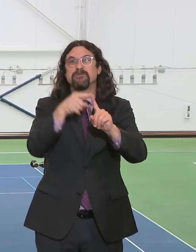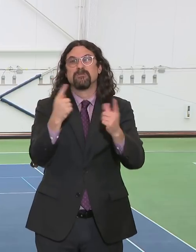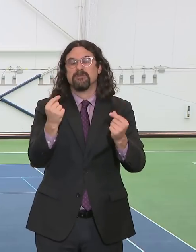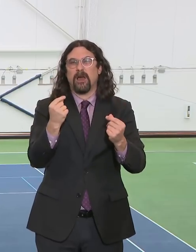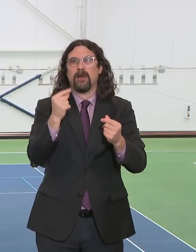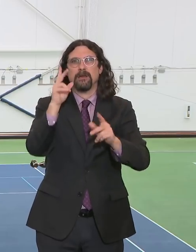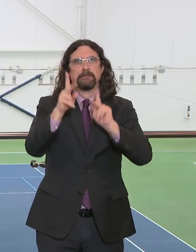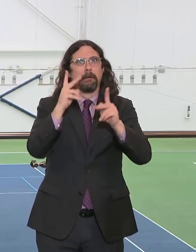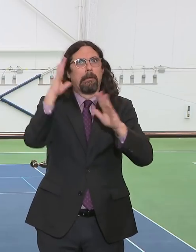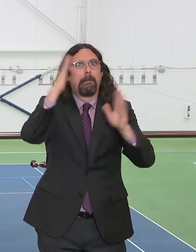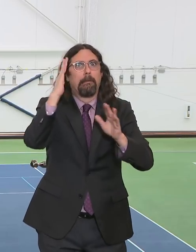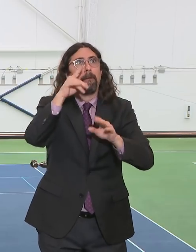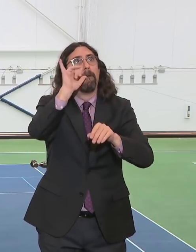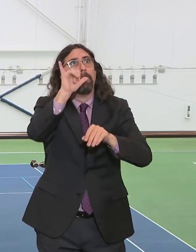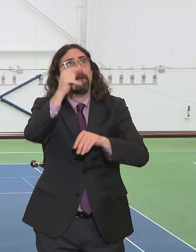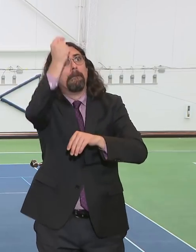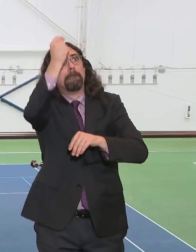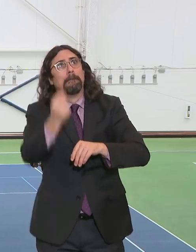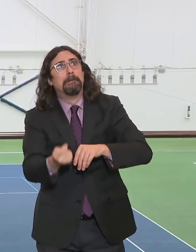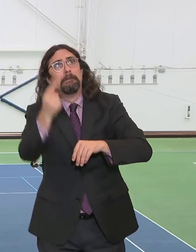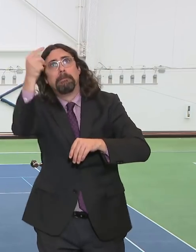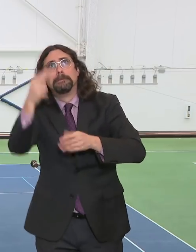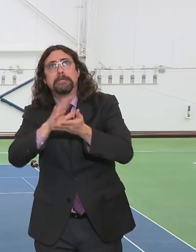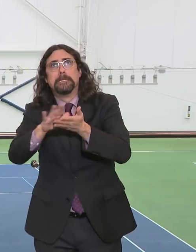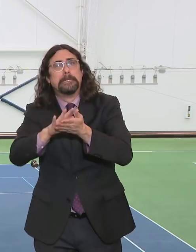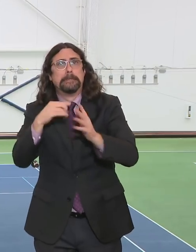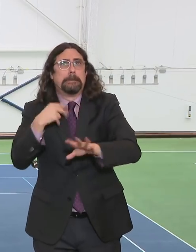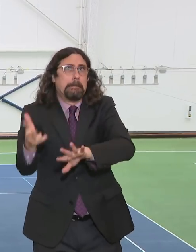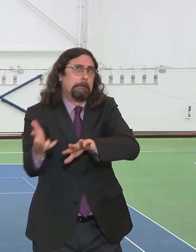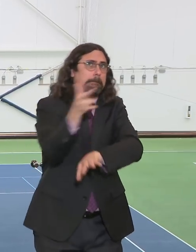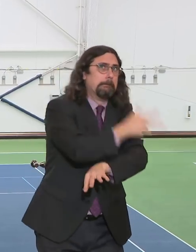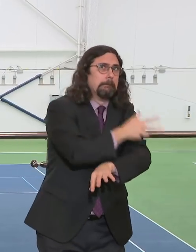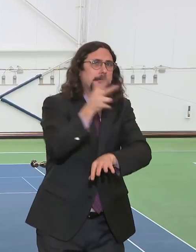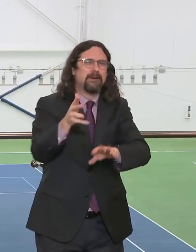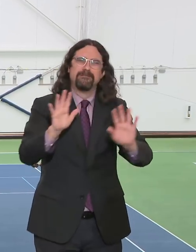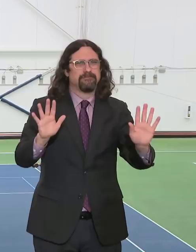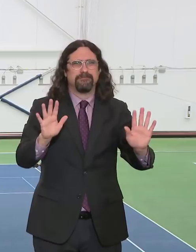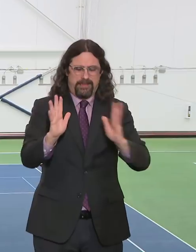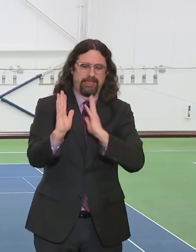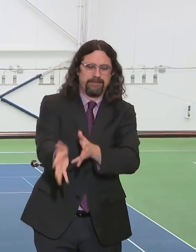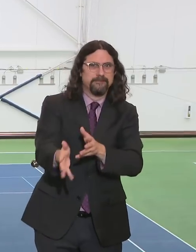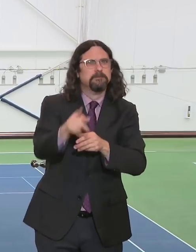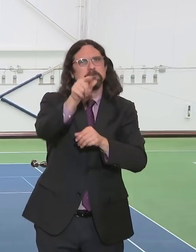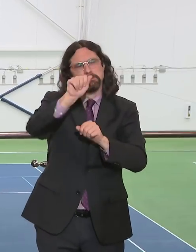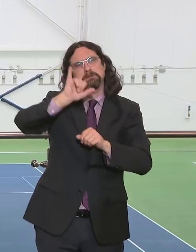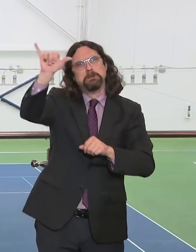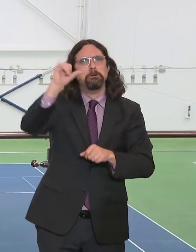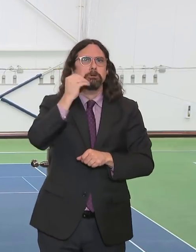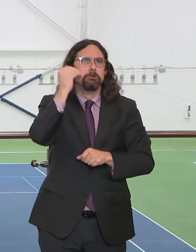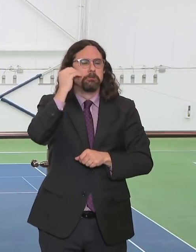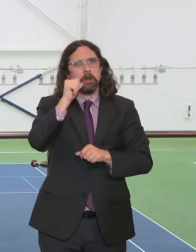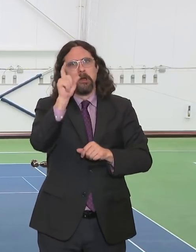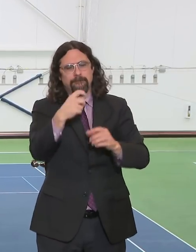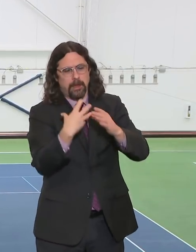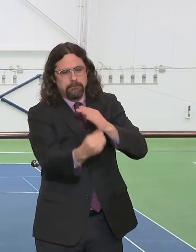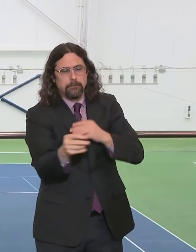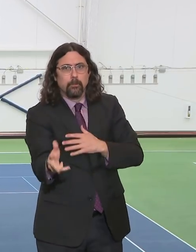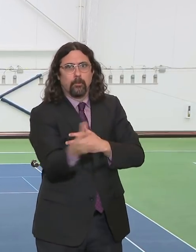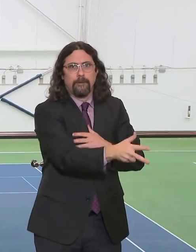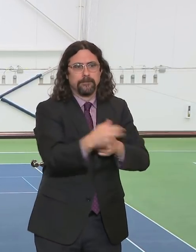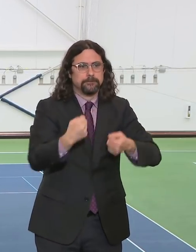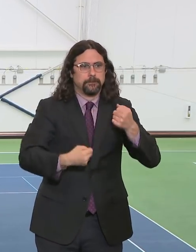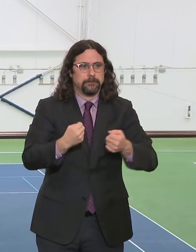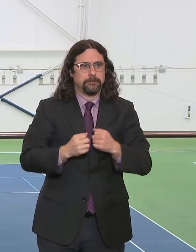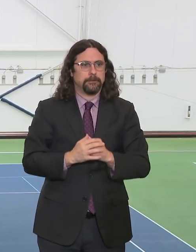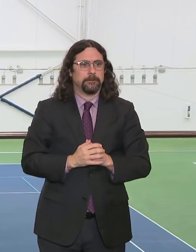On playgrounds, I have been talking daily. In fact, multiple times today with police commissioner Dermot Shea to get feedback from